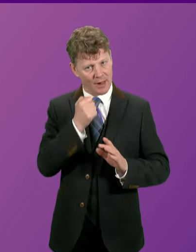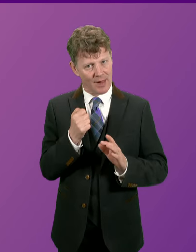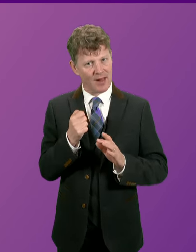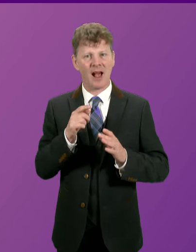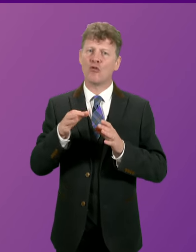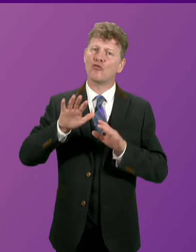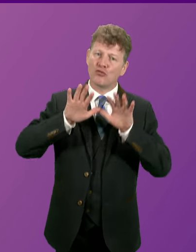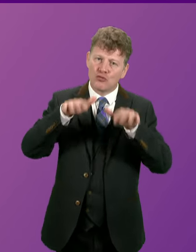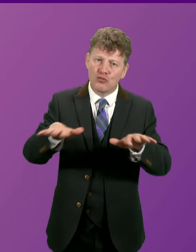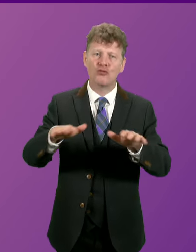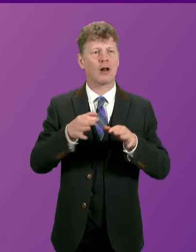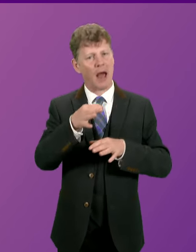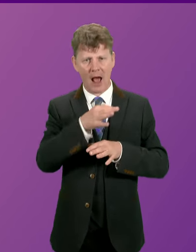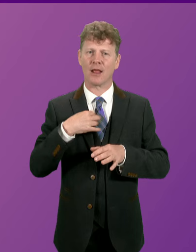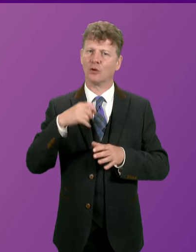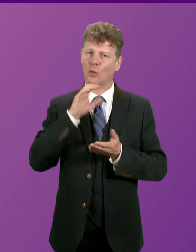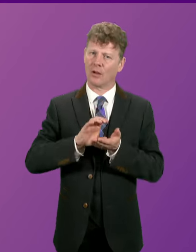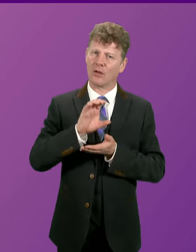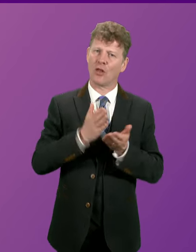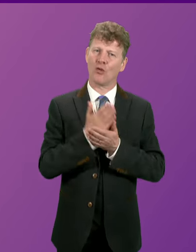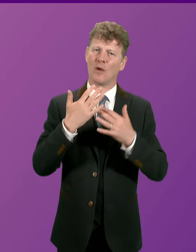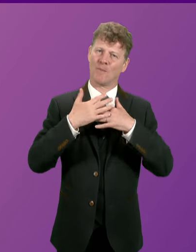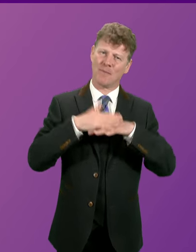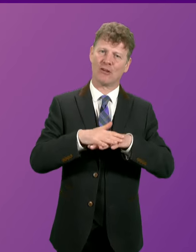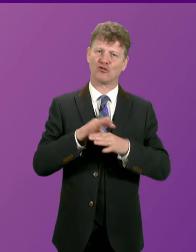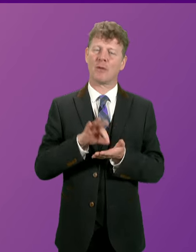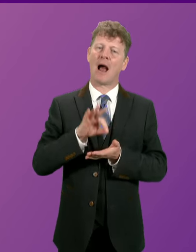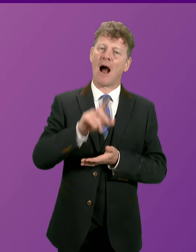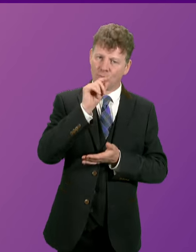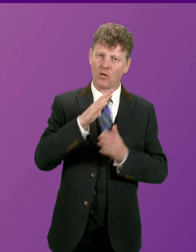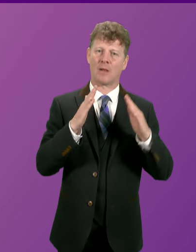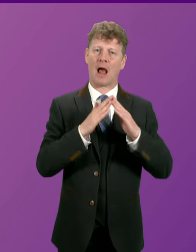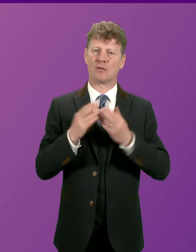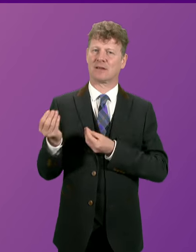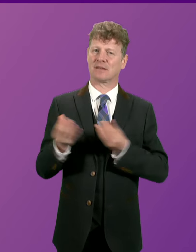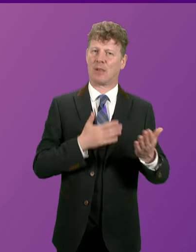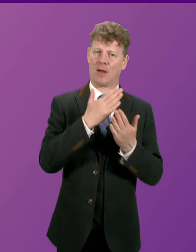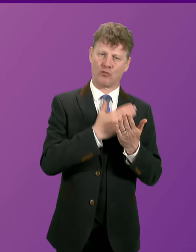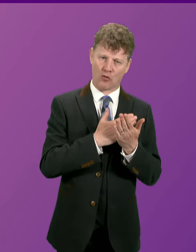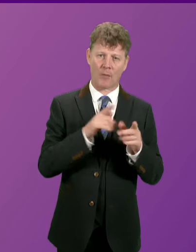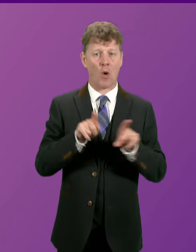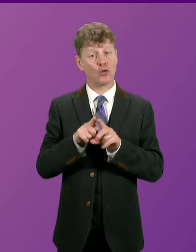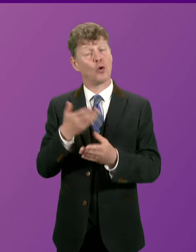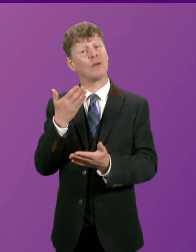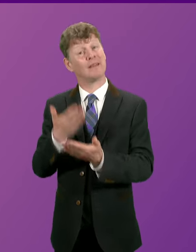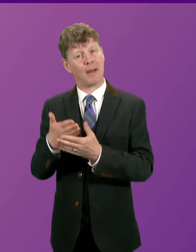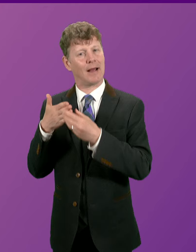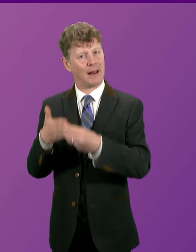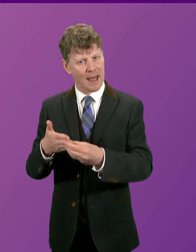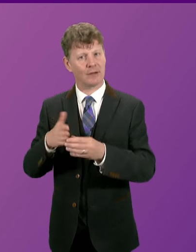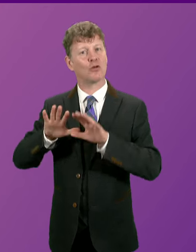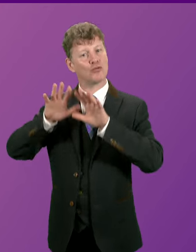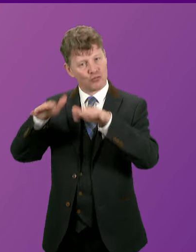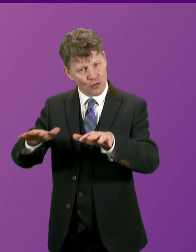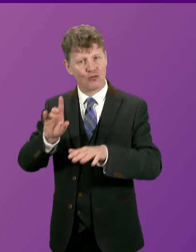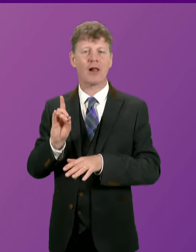and island areas through our mainstream affordable housing supply programme, as well as our demand-led Rural and Islands Housing Fund and